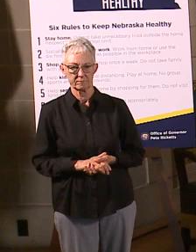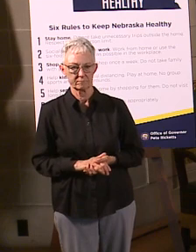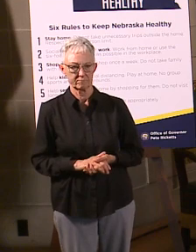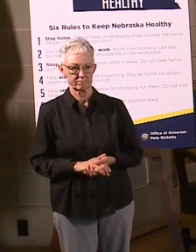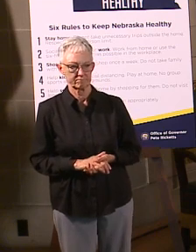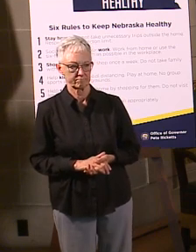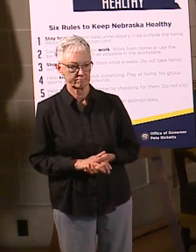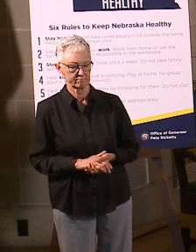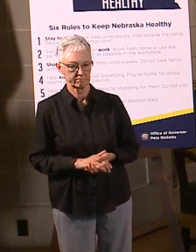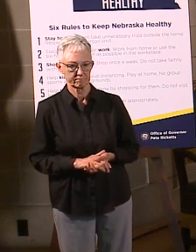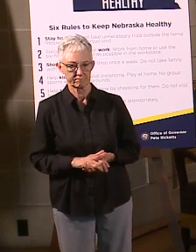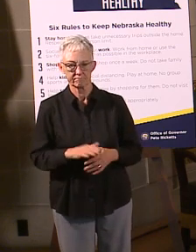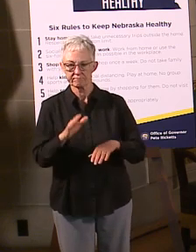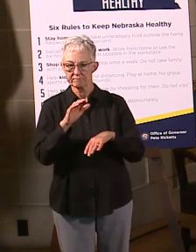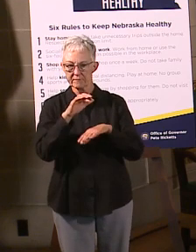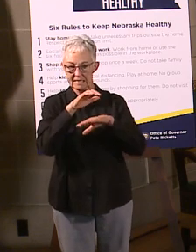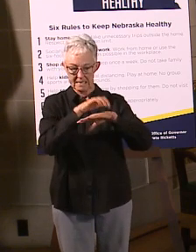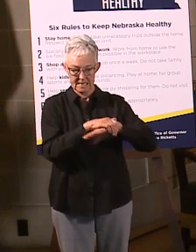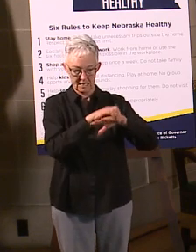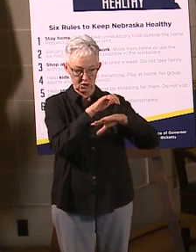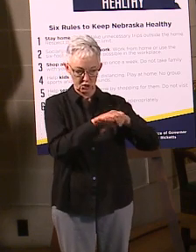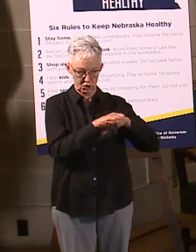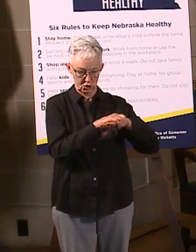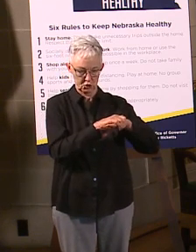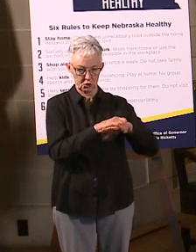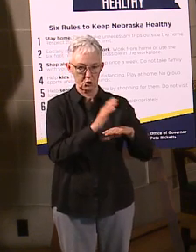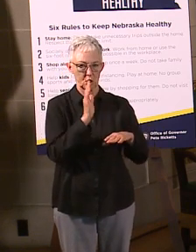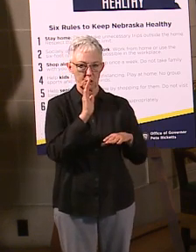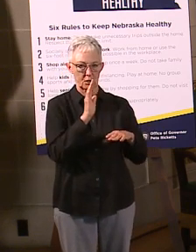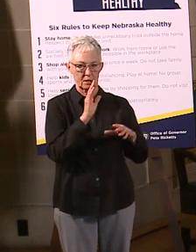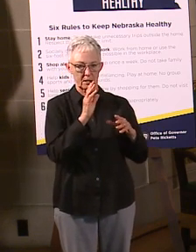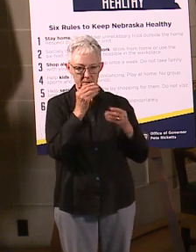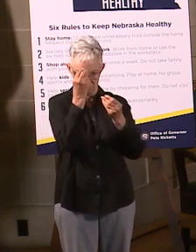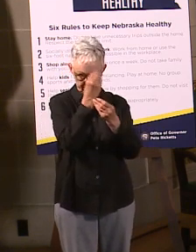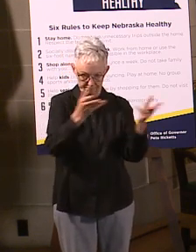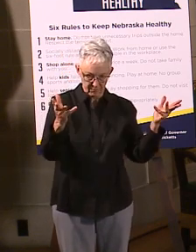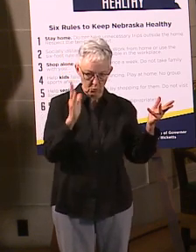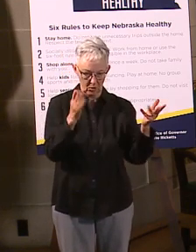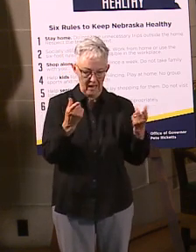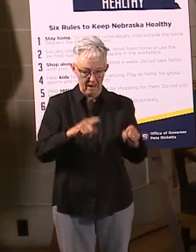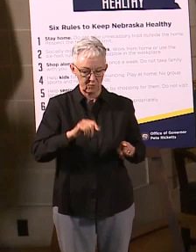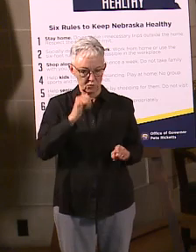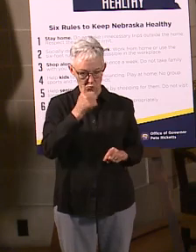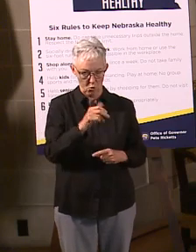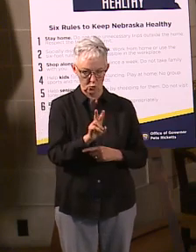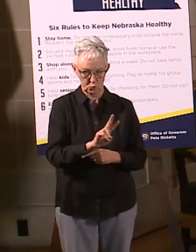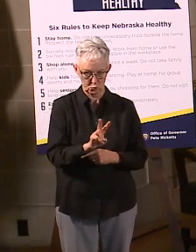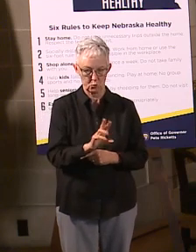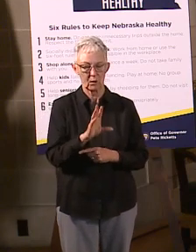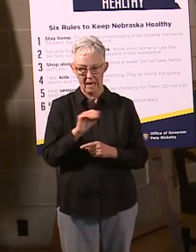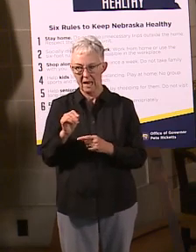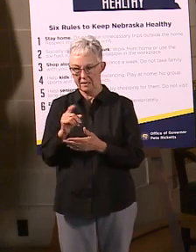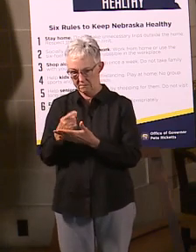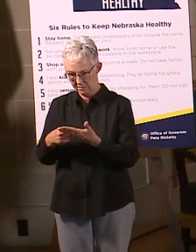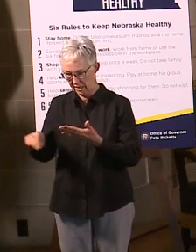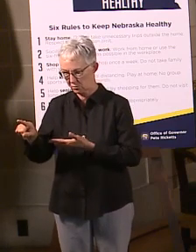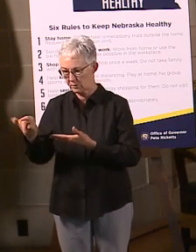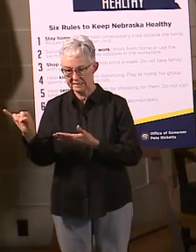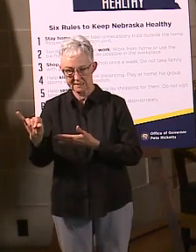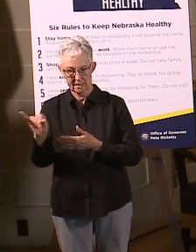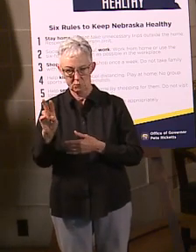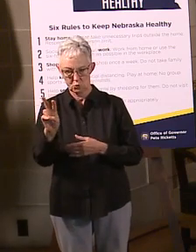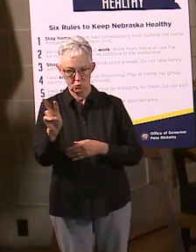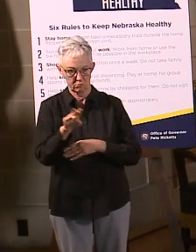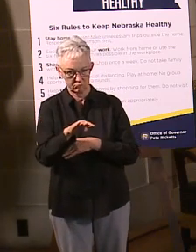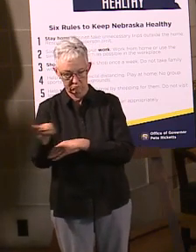saying here. course, English briefings, 2 o'clock tomorrow on Friday. We will continue those next week, 2 o'clock Central Time. Spanish language